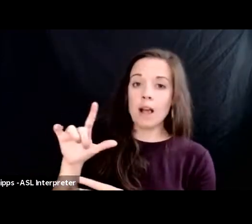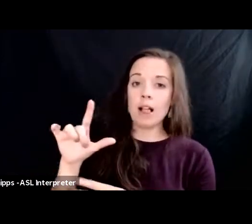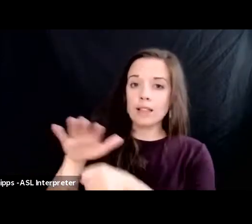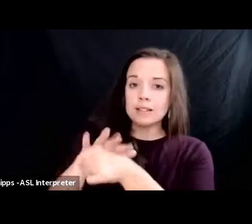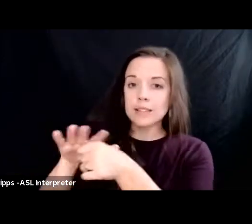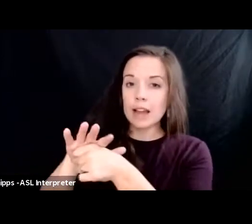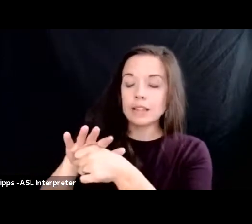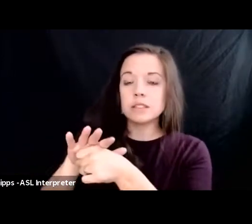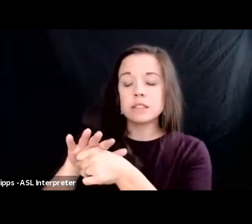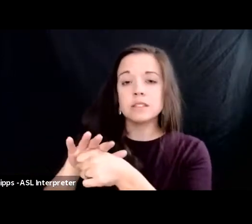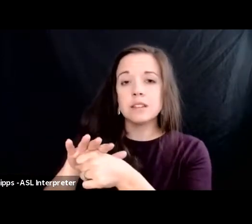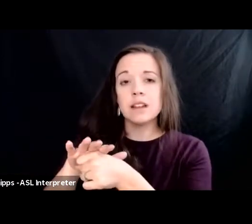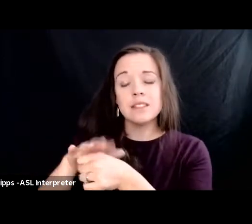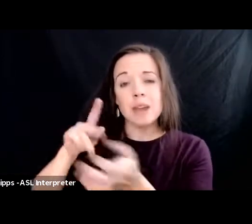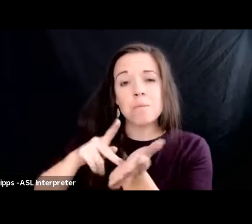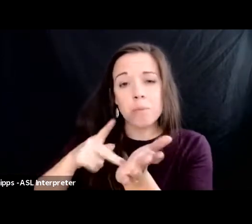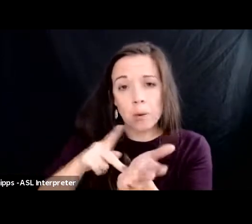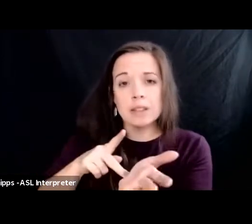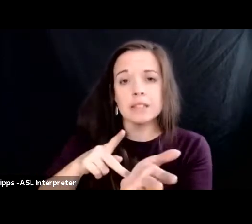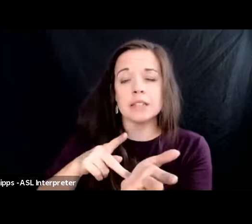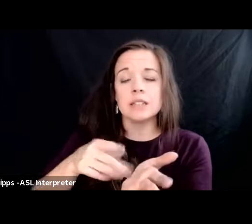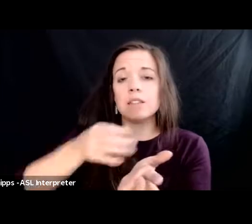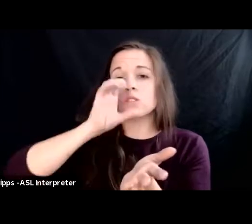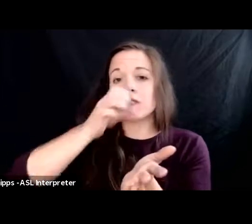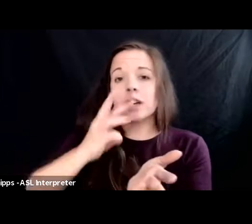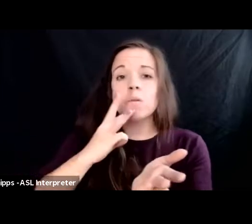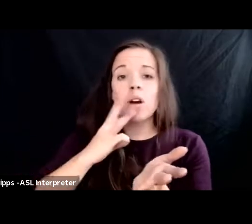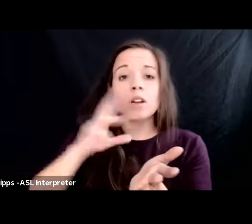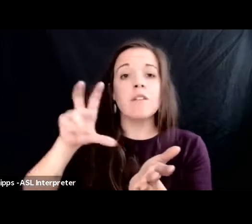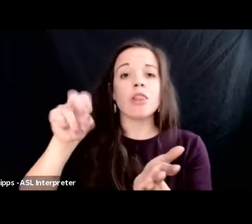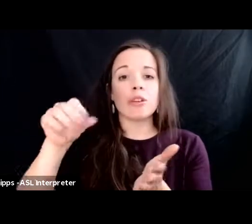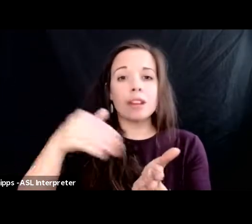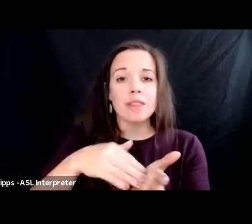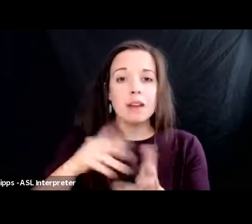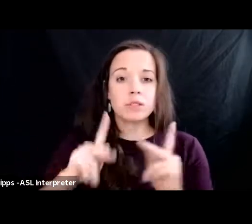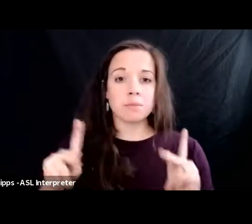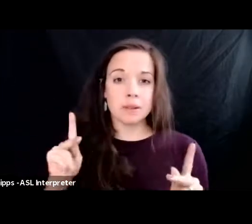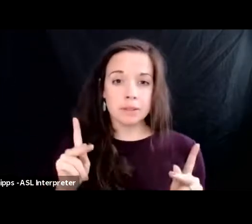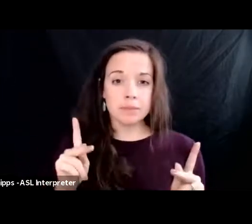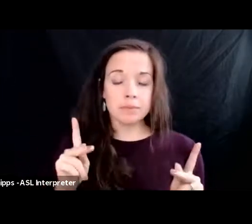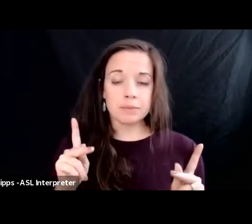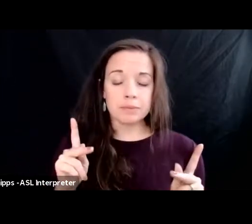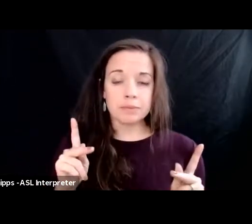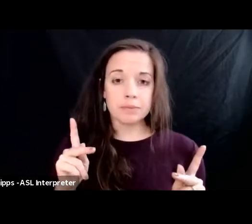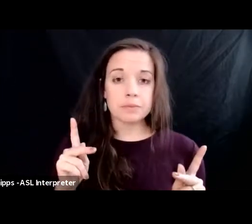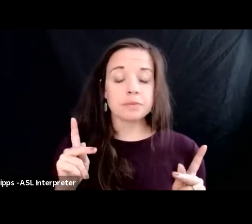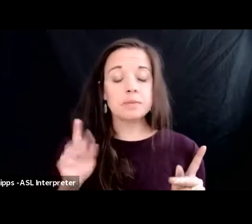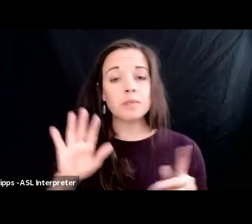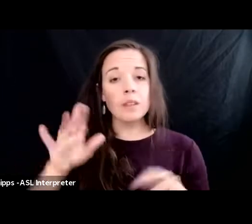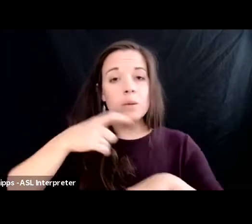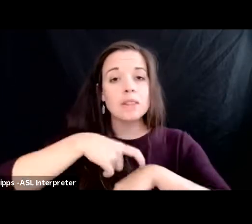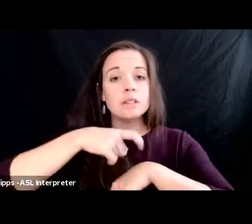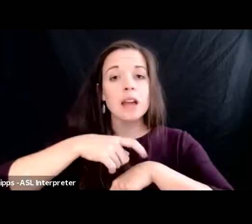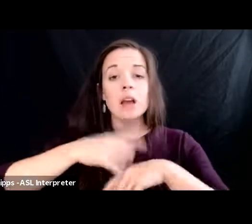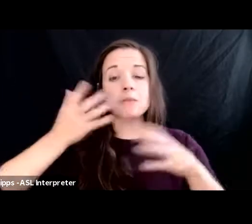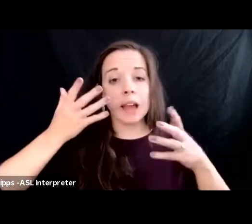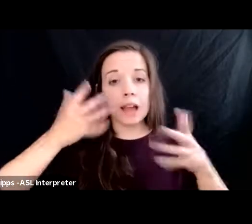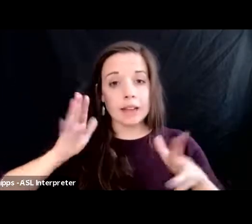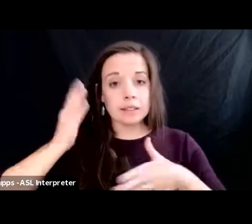poisoned the drinking water of 30 000 people and then when their consortium ended in 1992